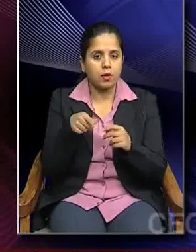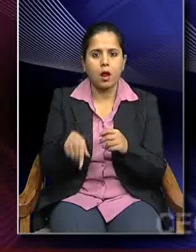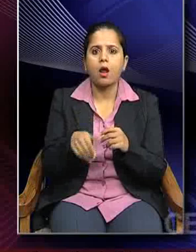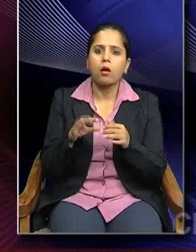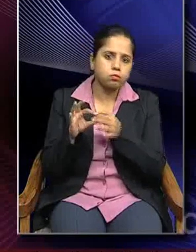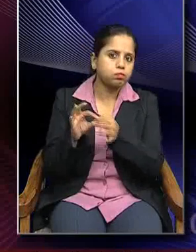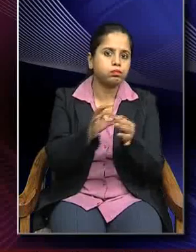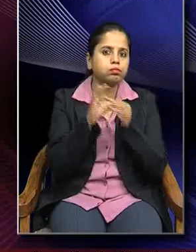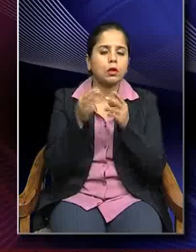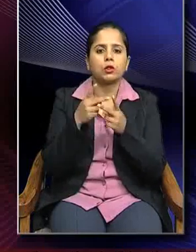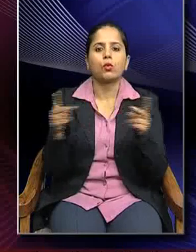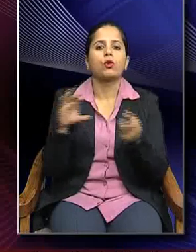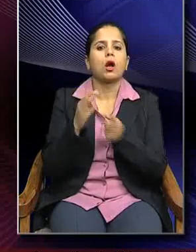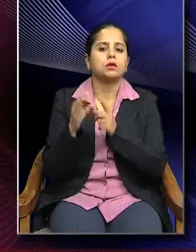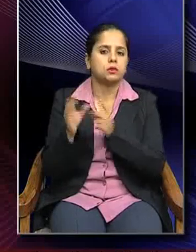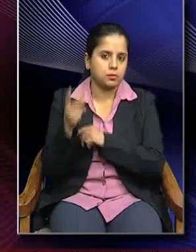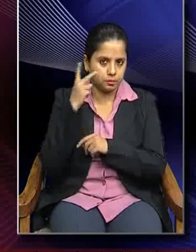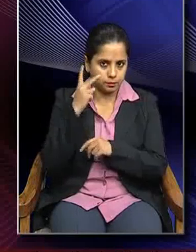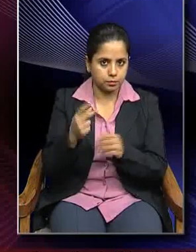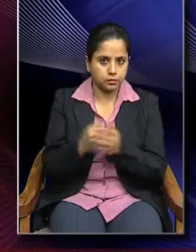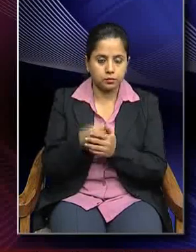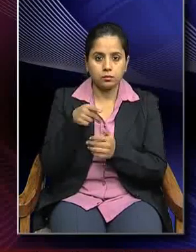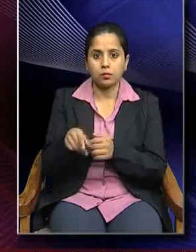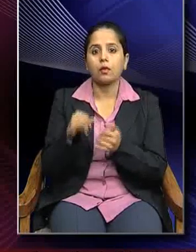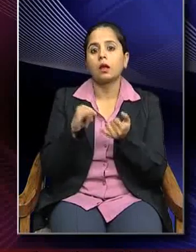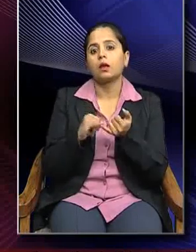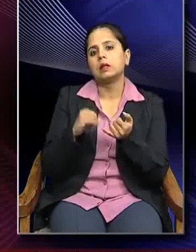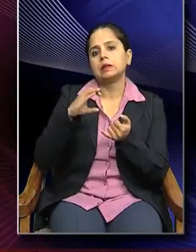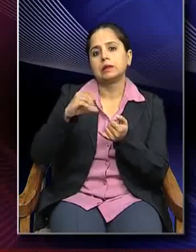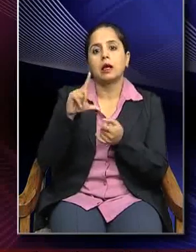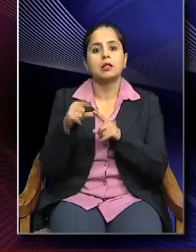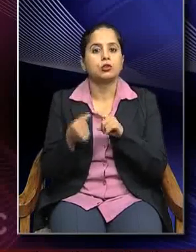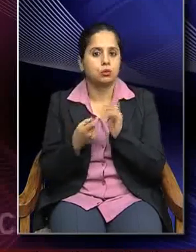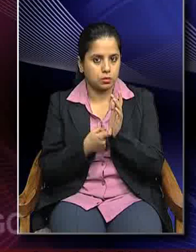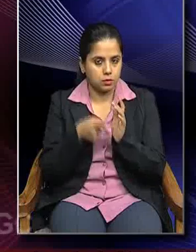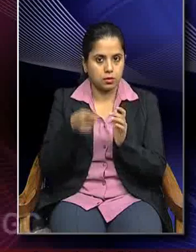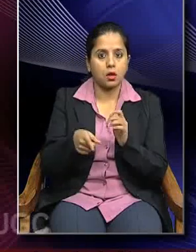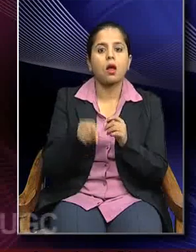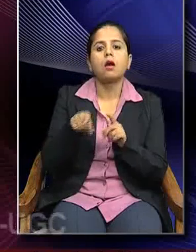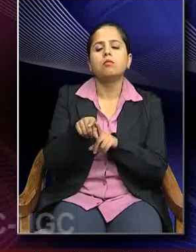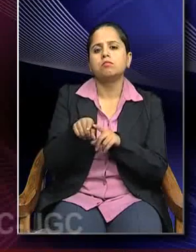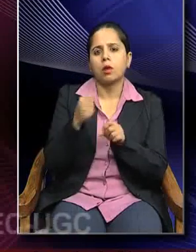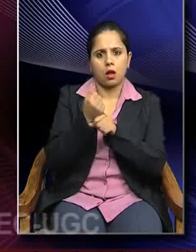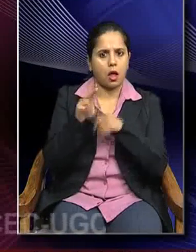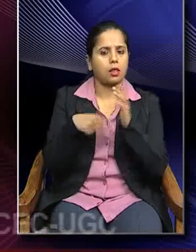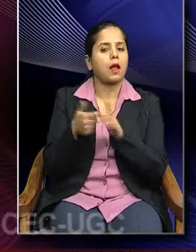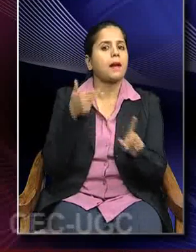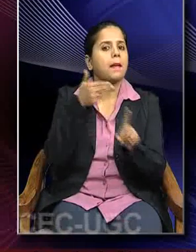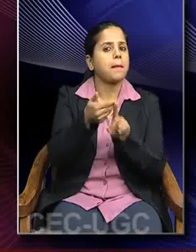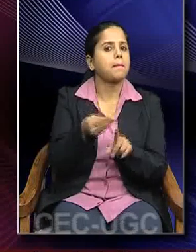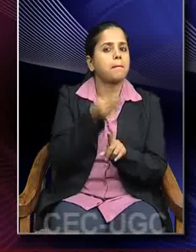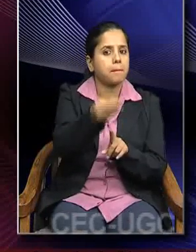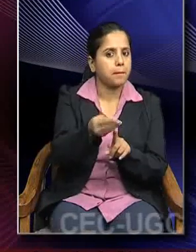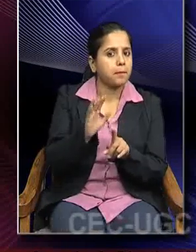together of various cultures. In sculptural terms, Gandhar is also the name given to